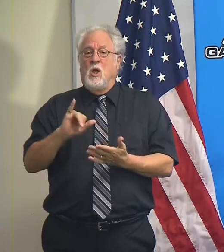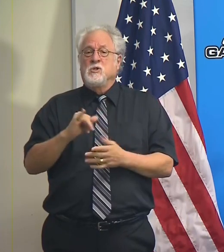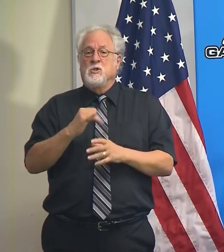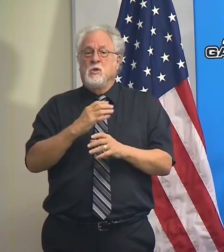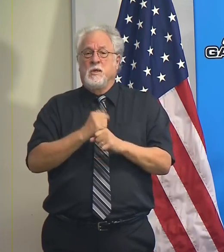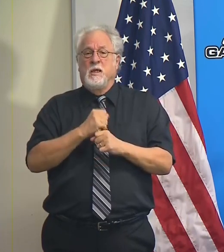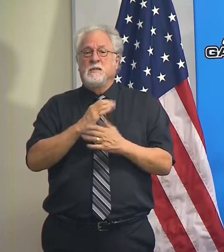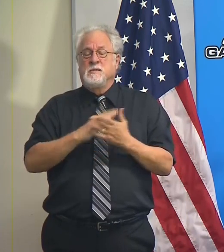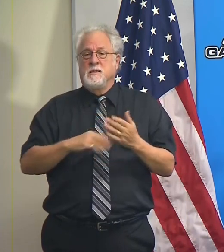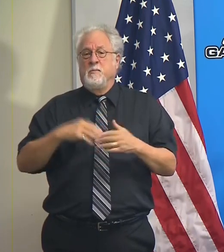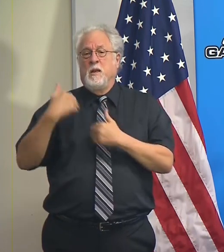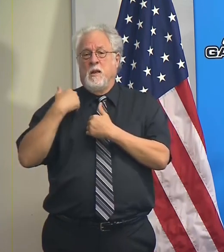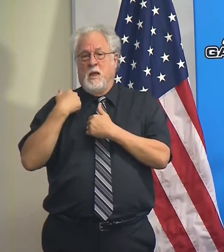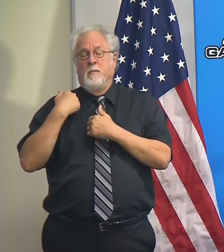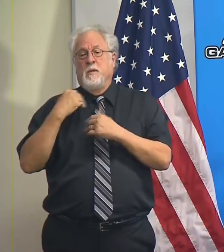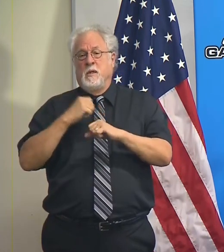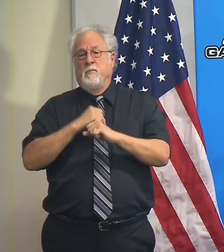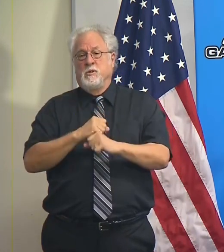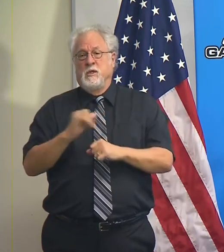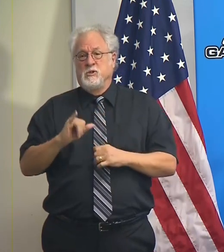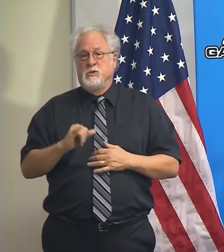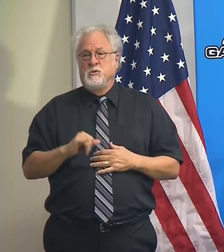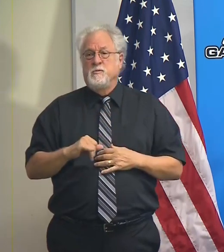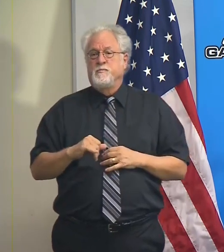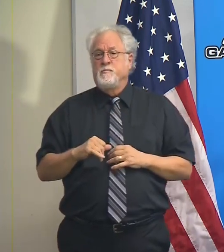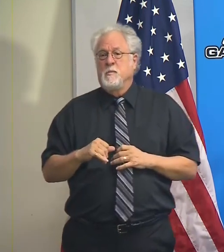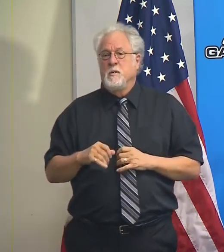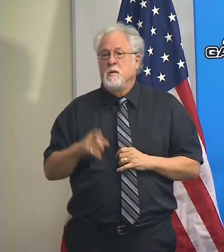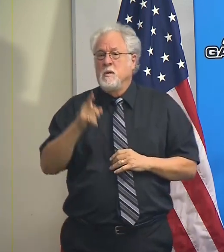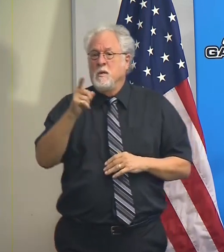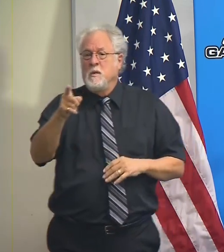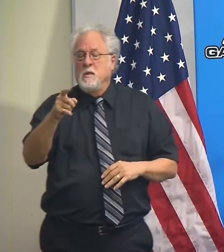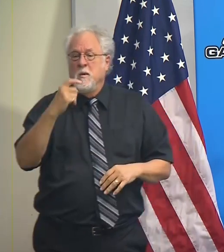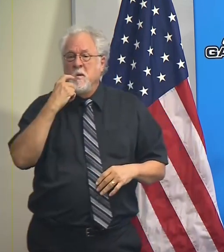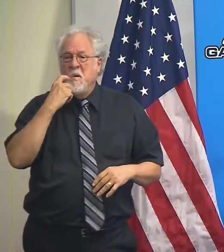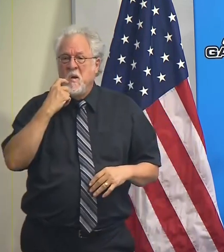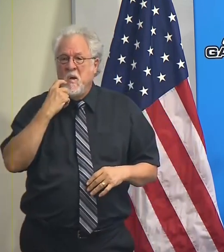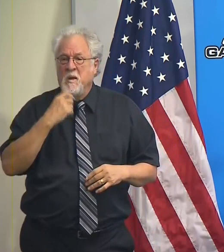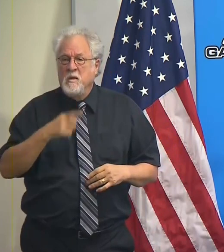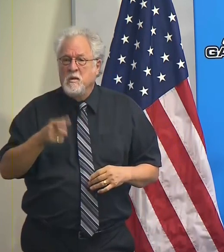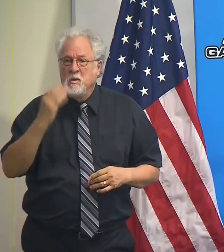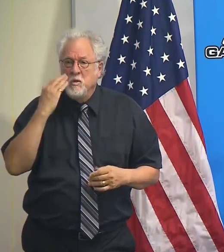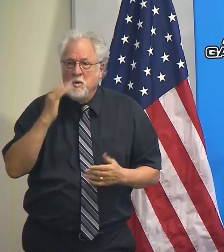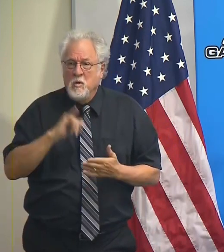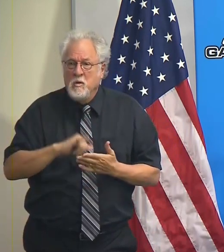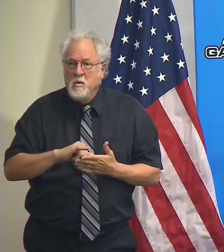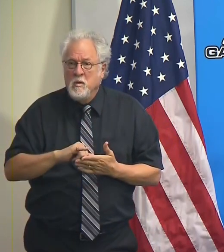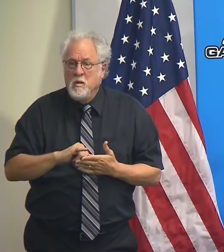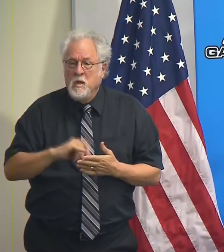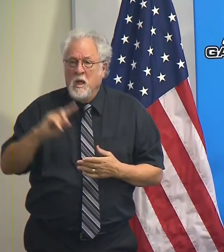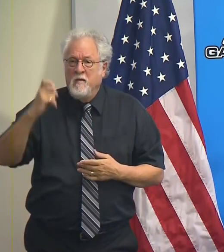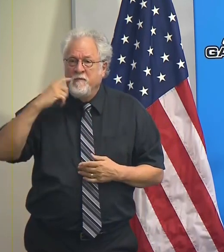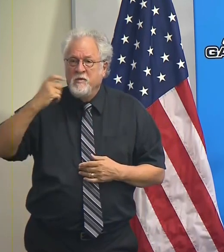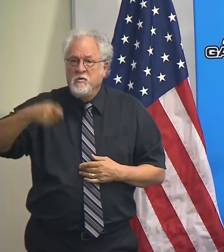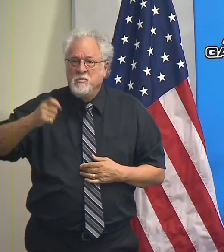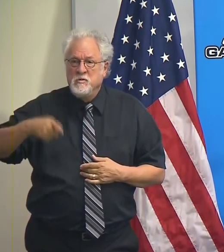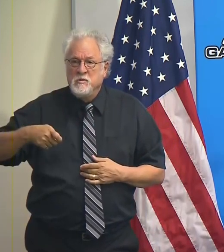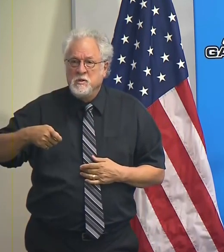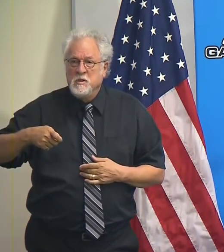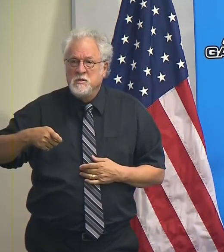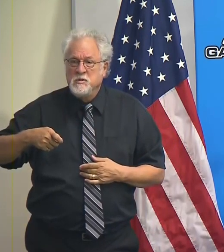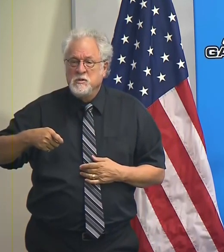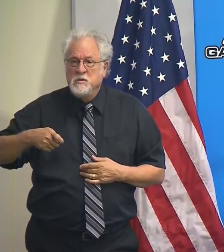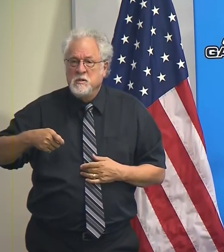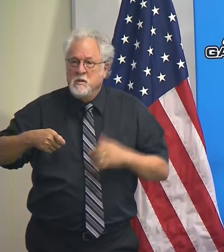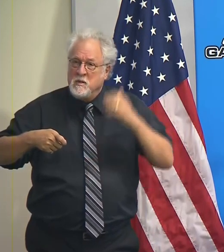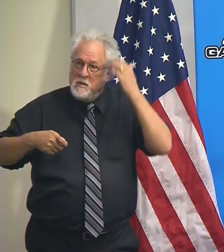some liability protections as well. Yes, sir? Governor, as you're well aware, a federal judge is here